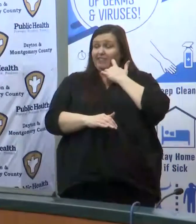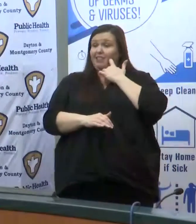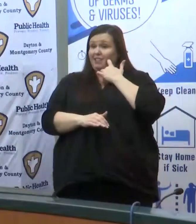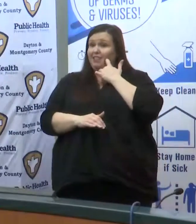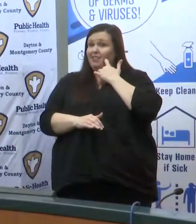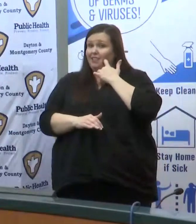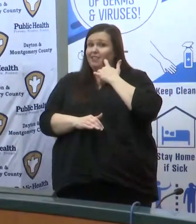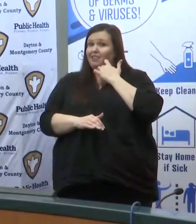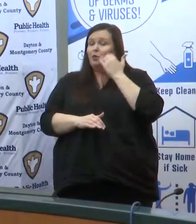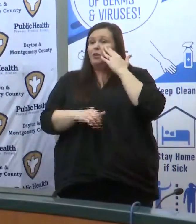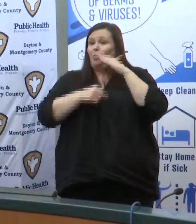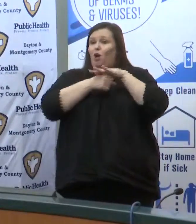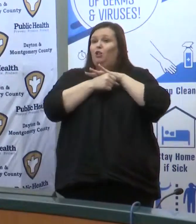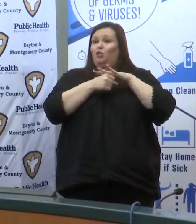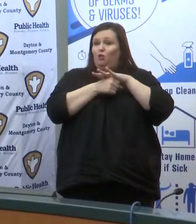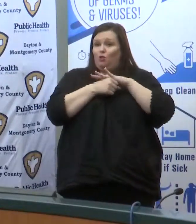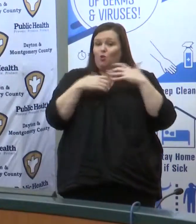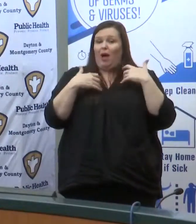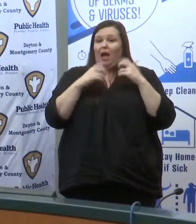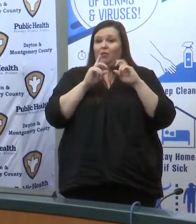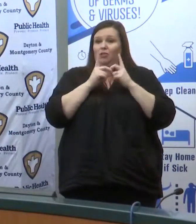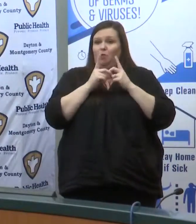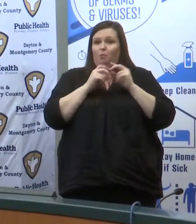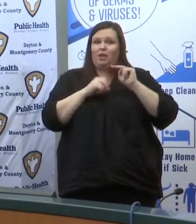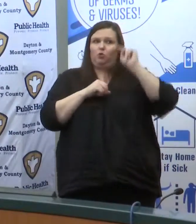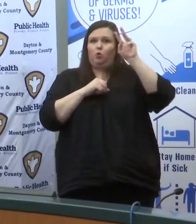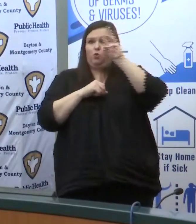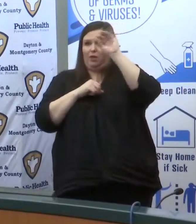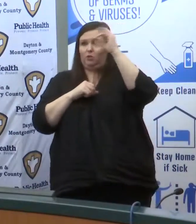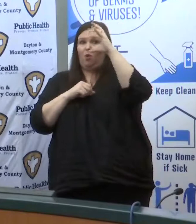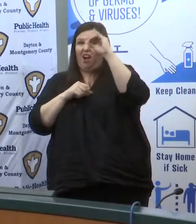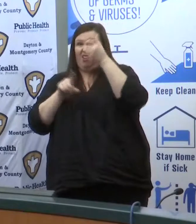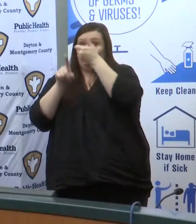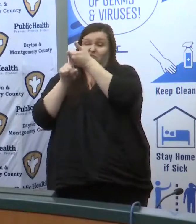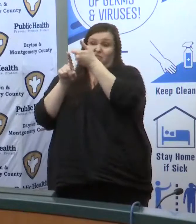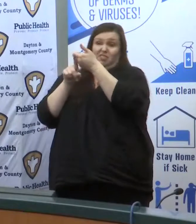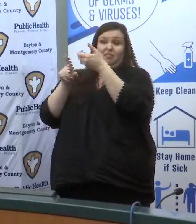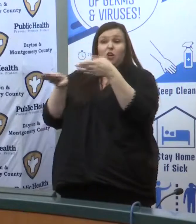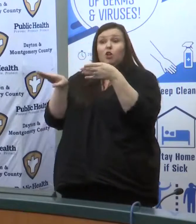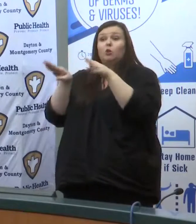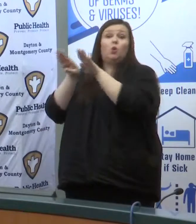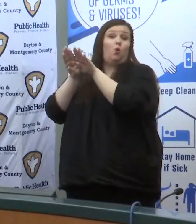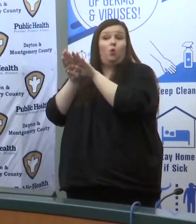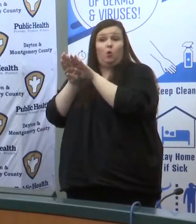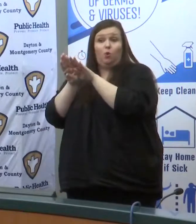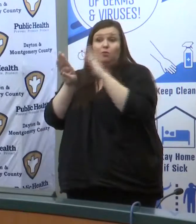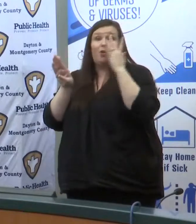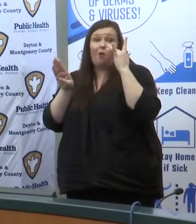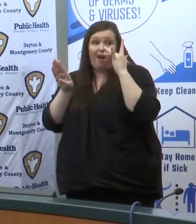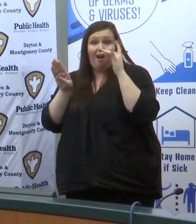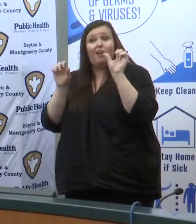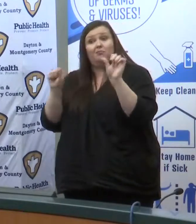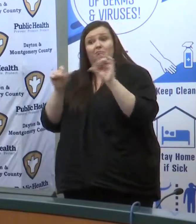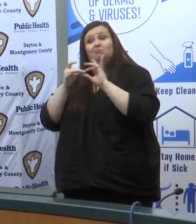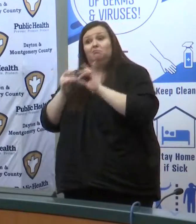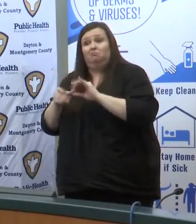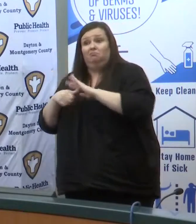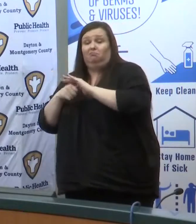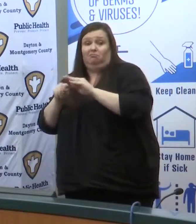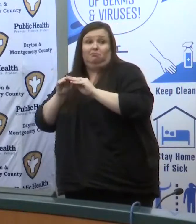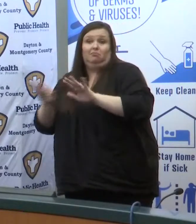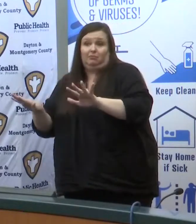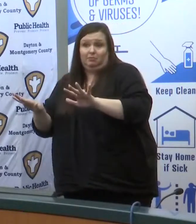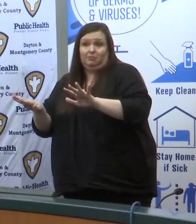health department local health department in the northwest part of this state that was closed for a set period of time due to covet illness 19